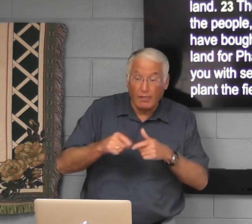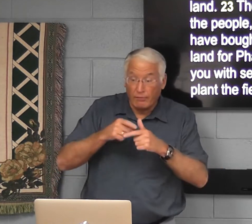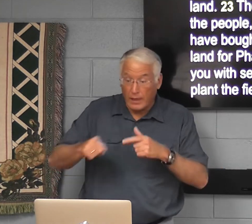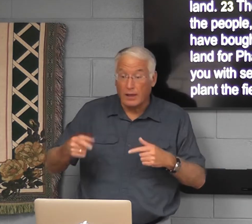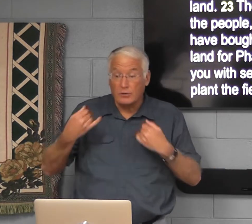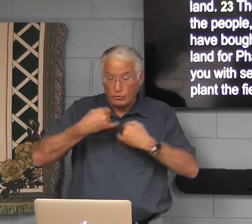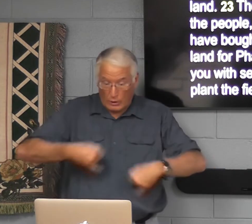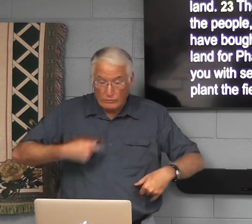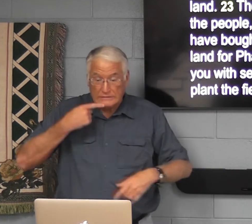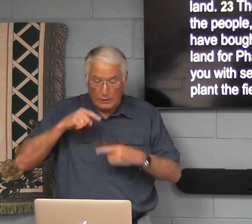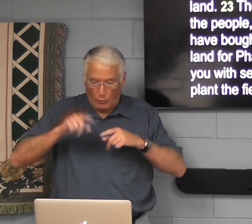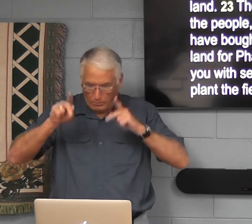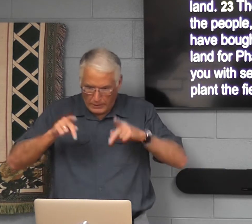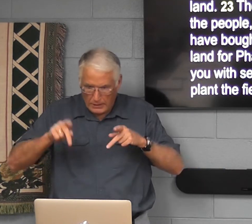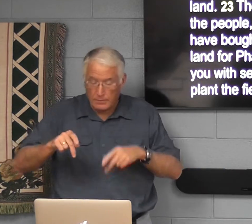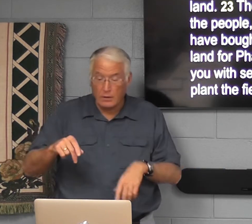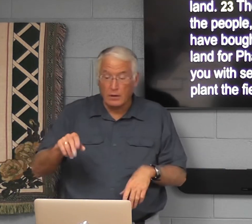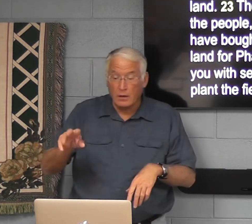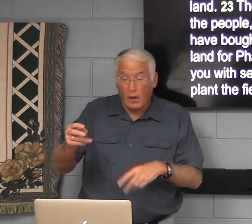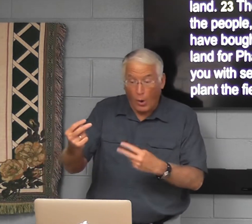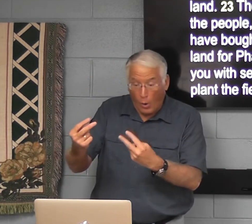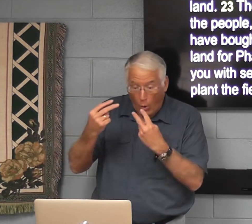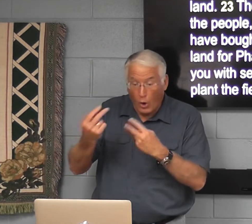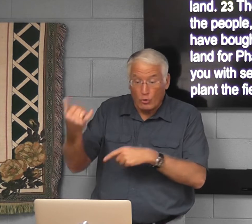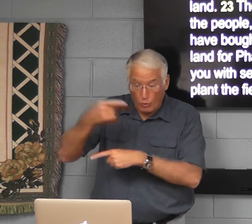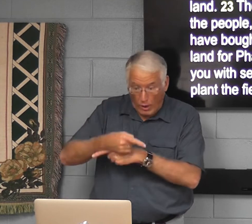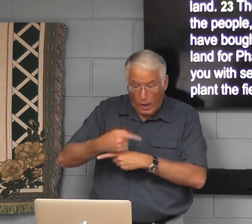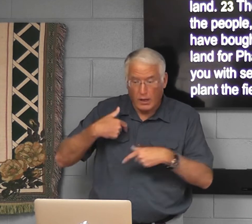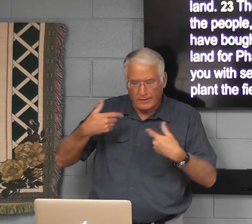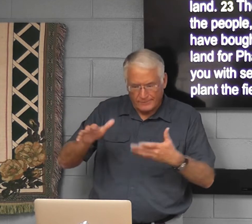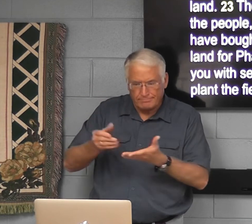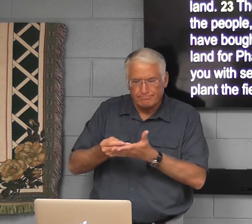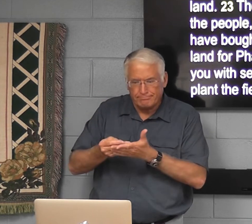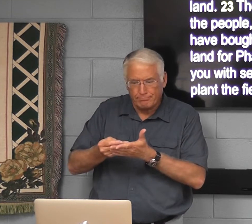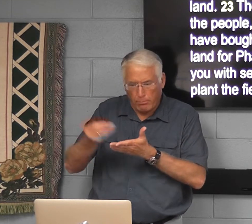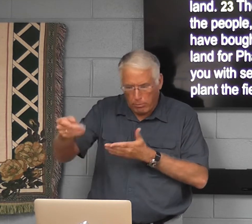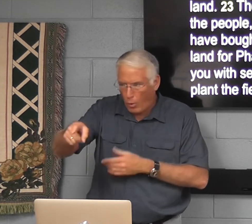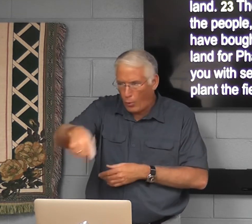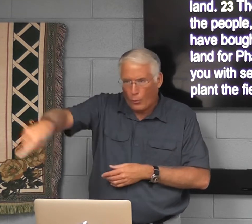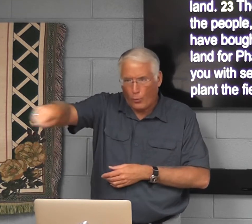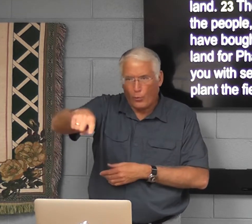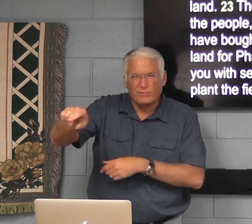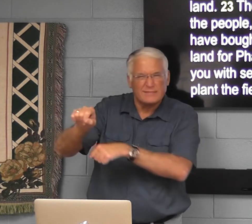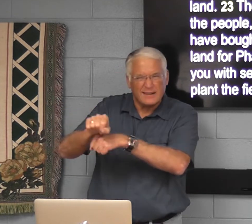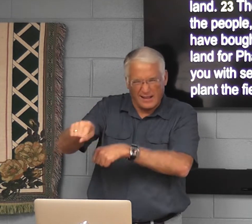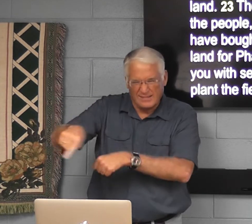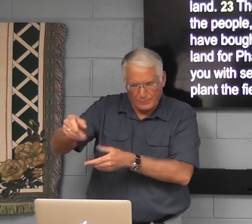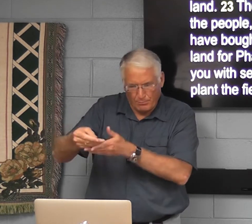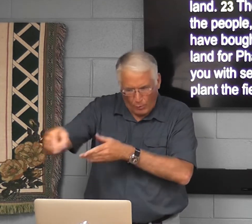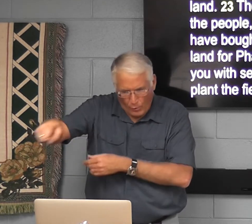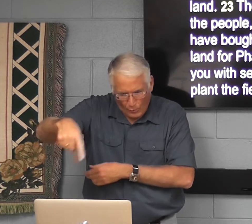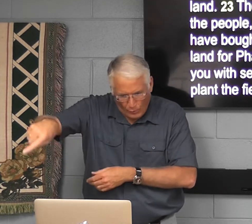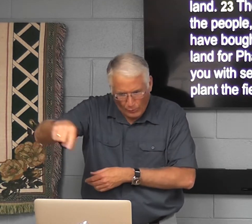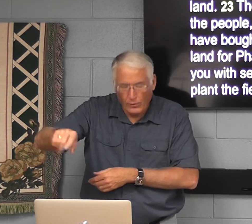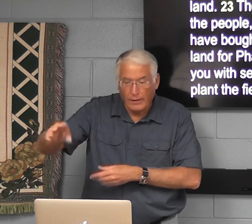And it says, Then Joseph said to the people, Look, today I have bought you and your land for Pharaoh.